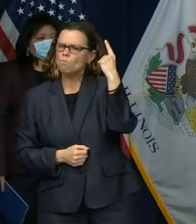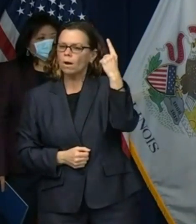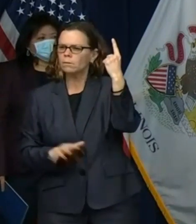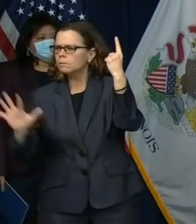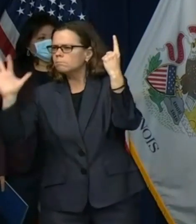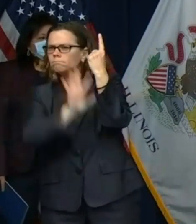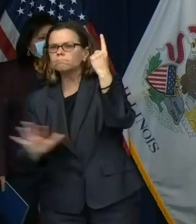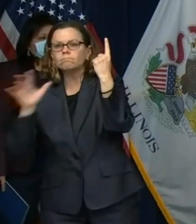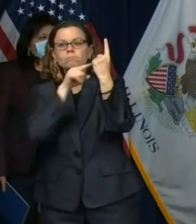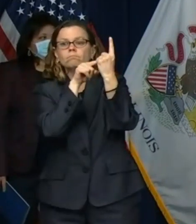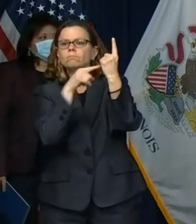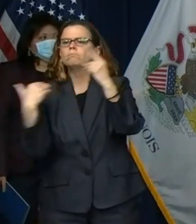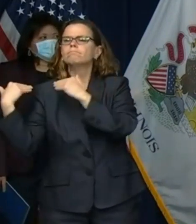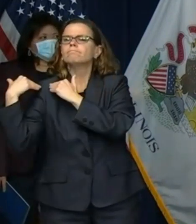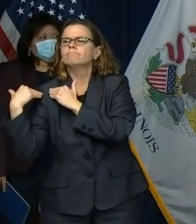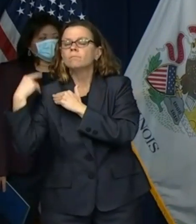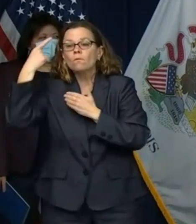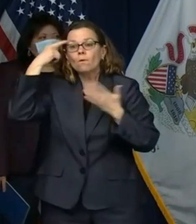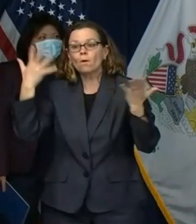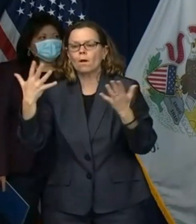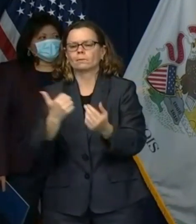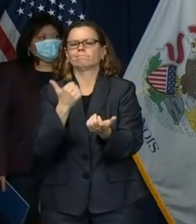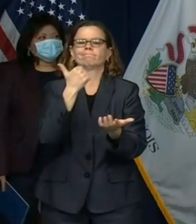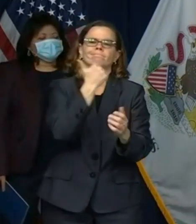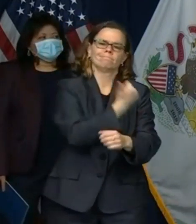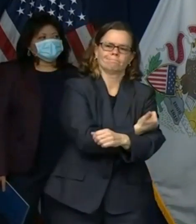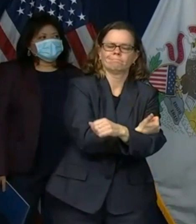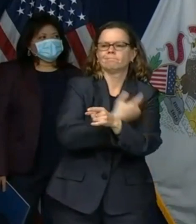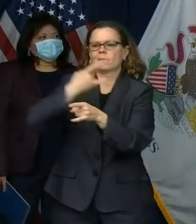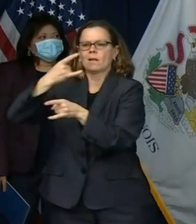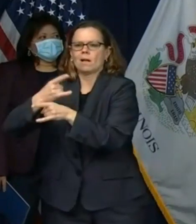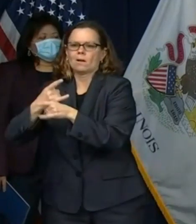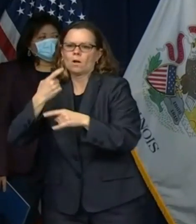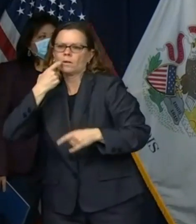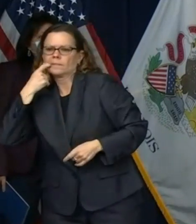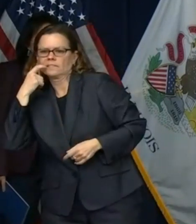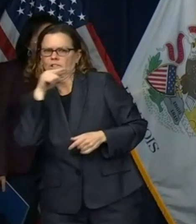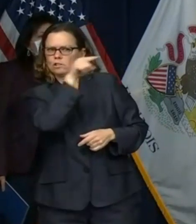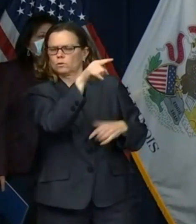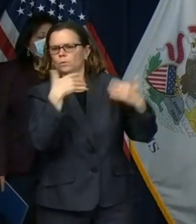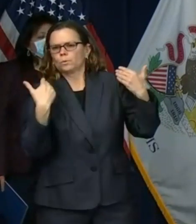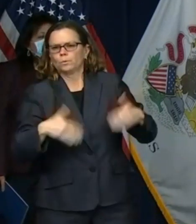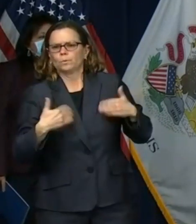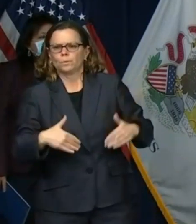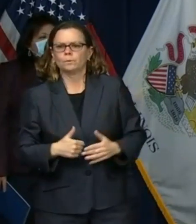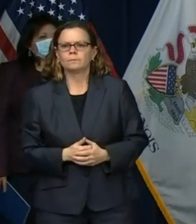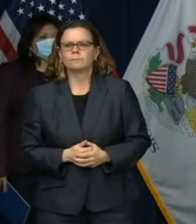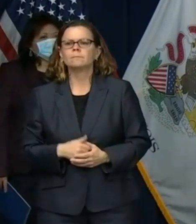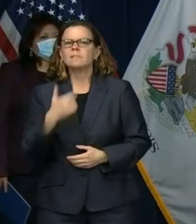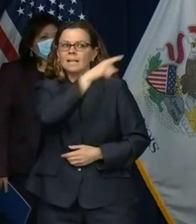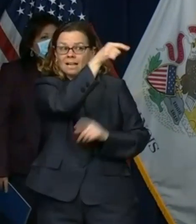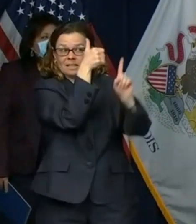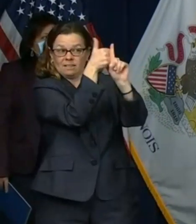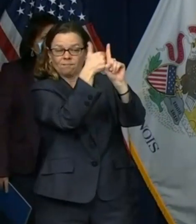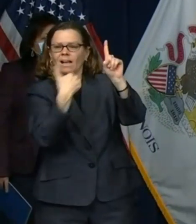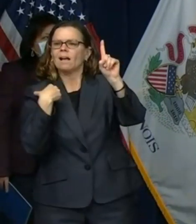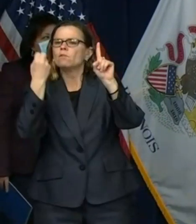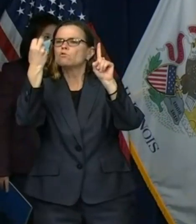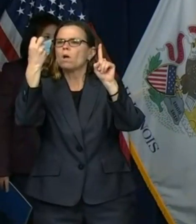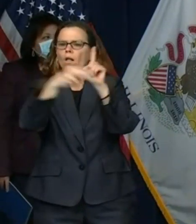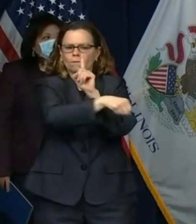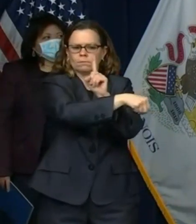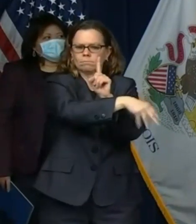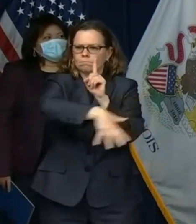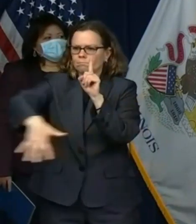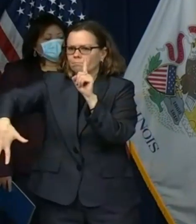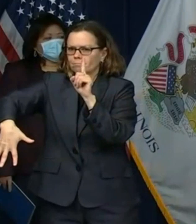has transformed its 12 outpatient programs to virtual counseling and video based 12